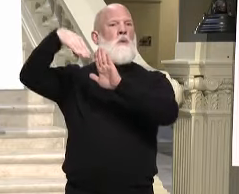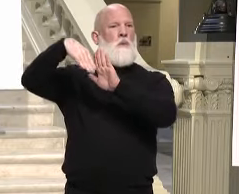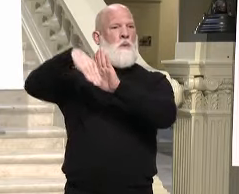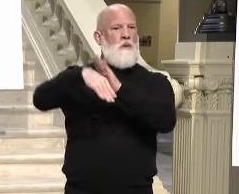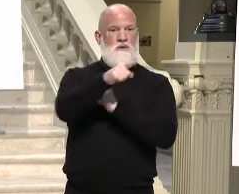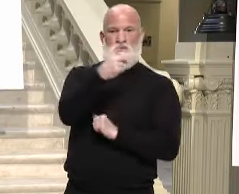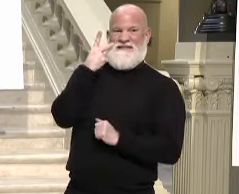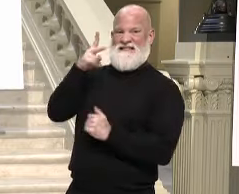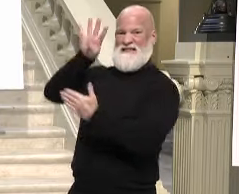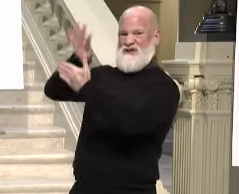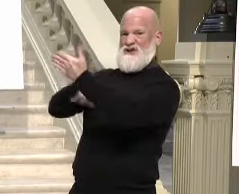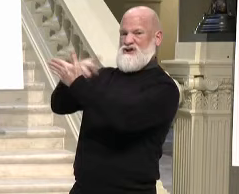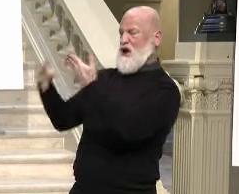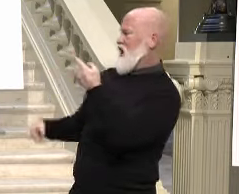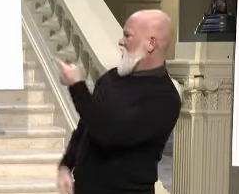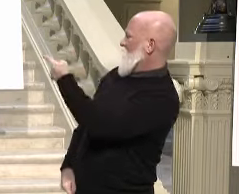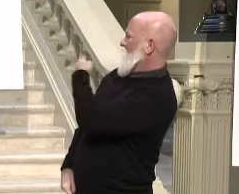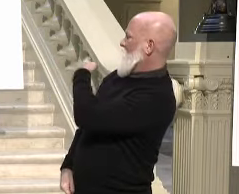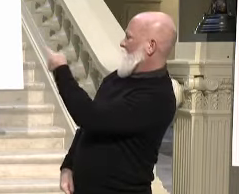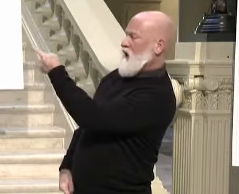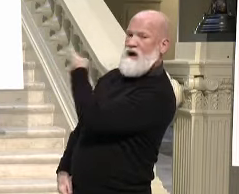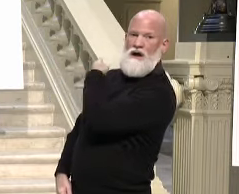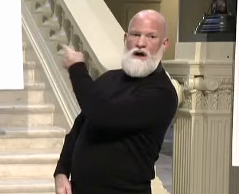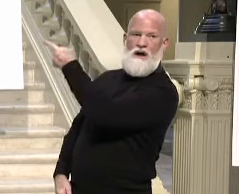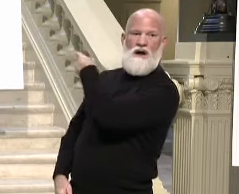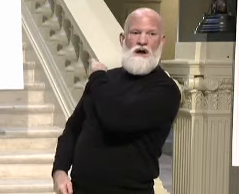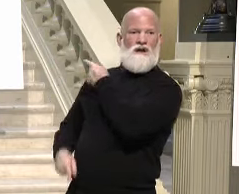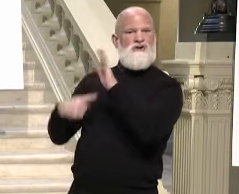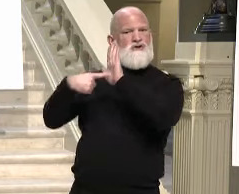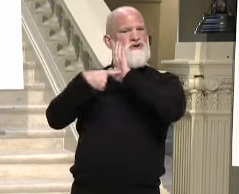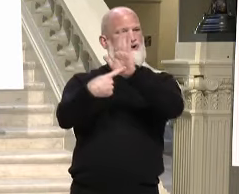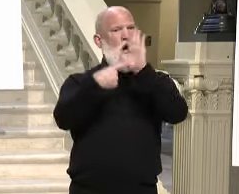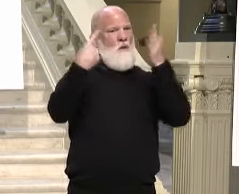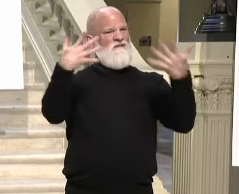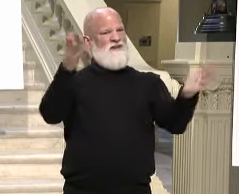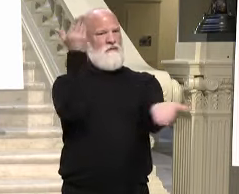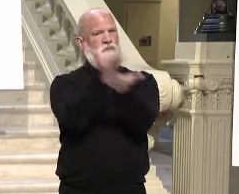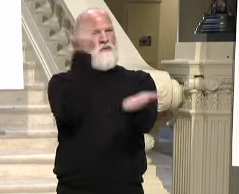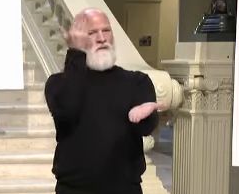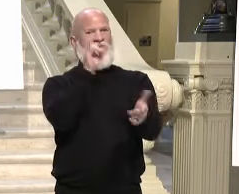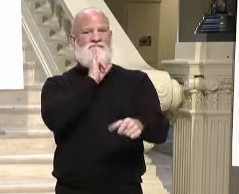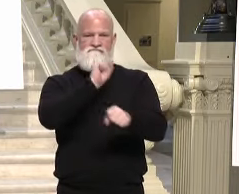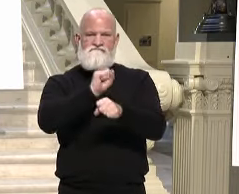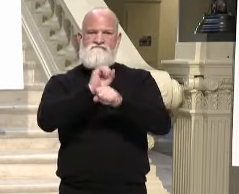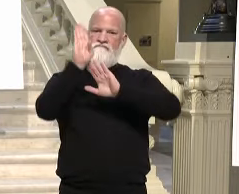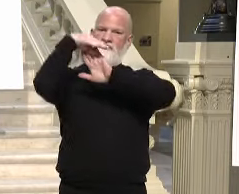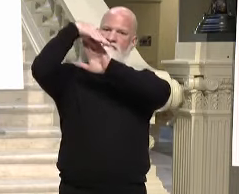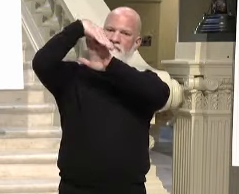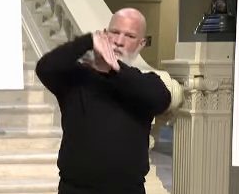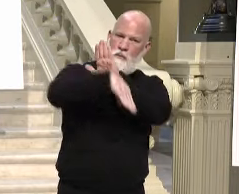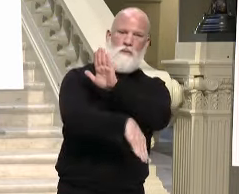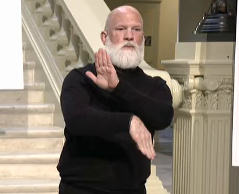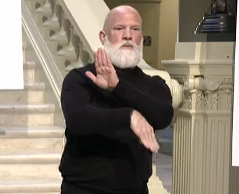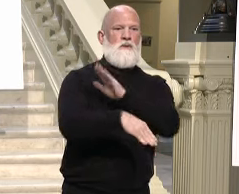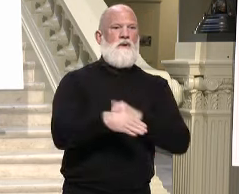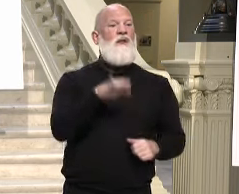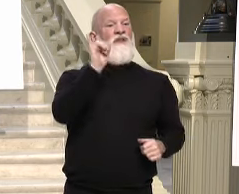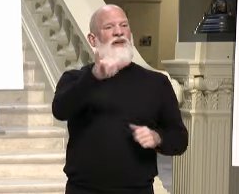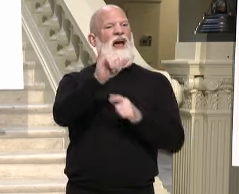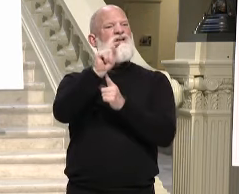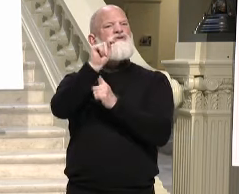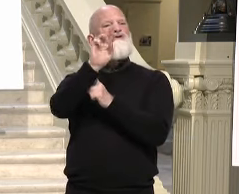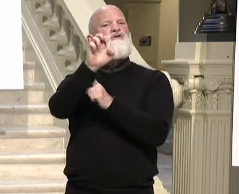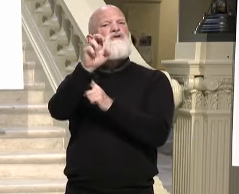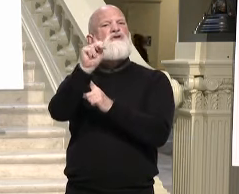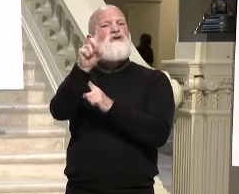are graphics that demonstrate both of these both these trends, both in the long